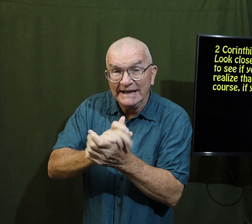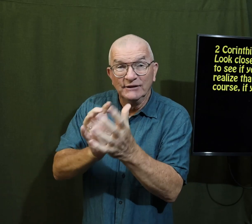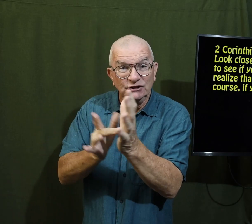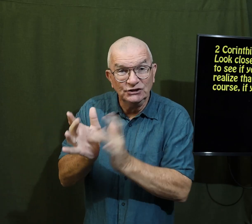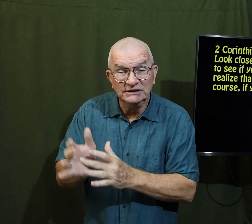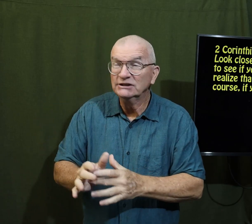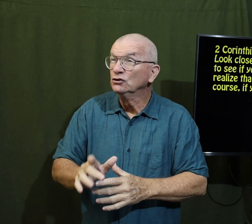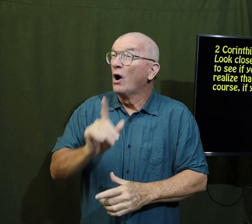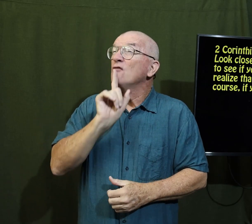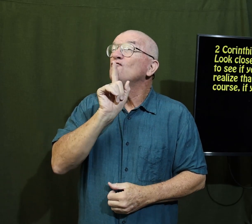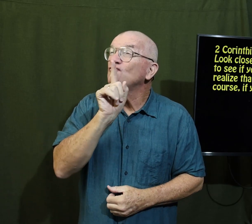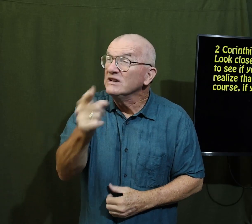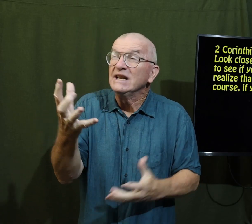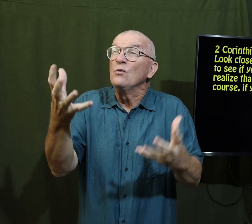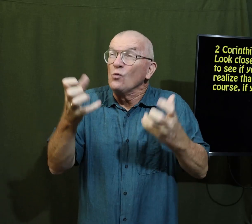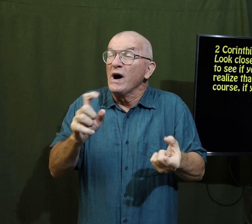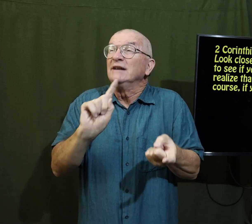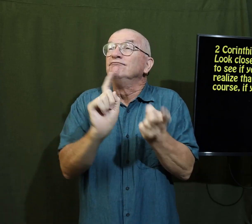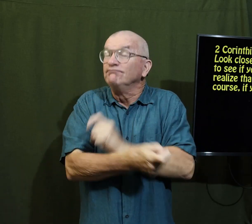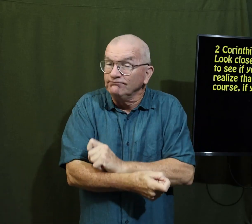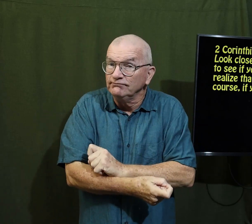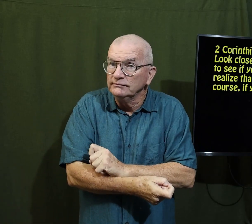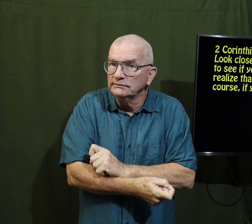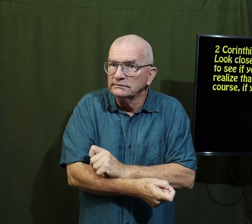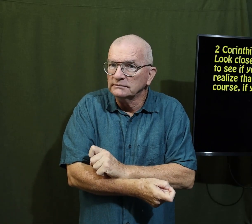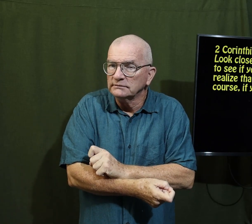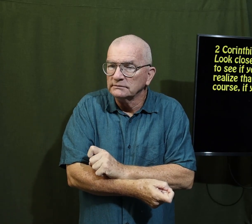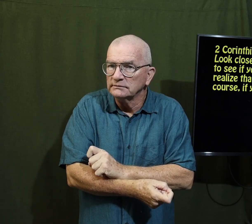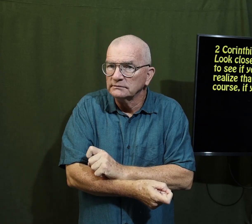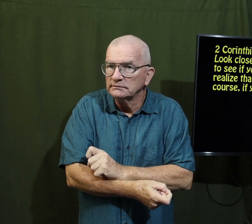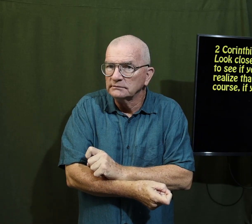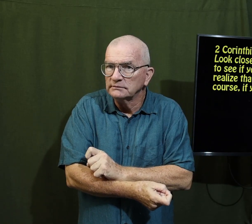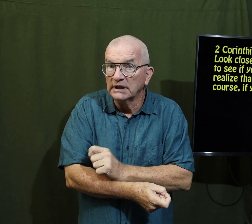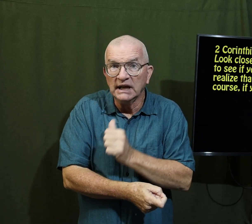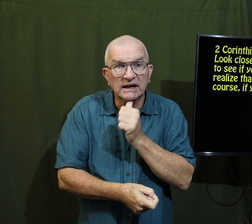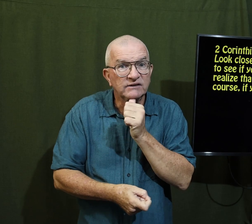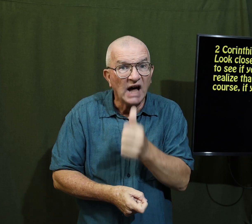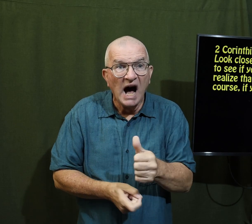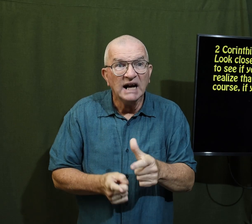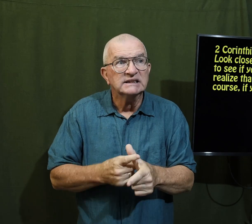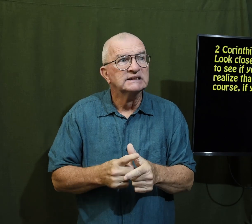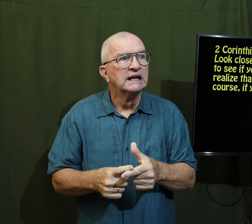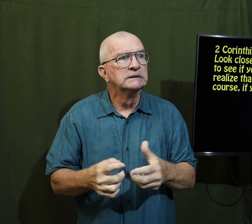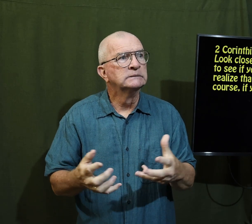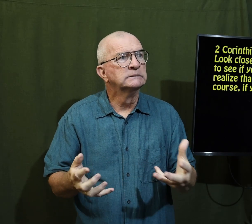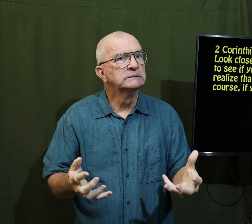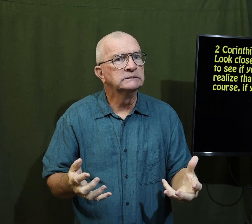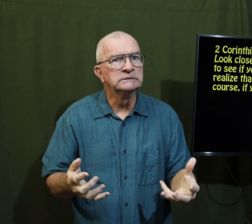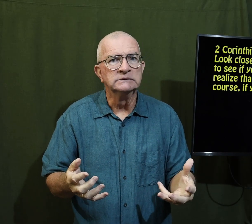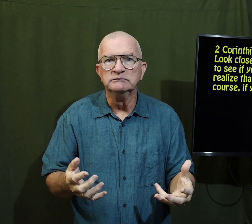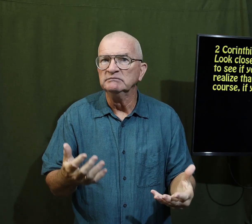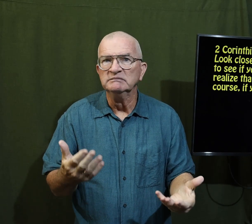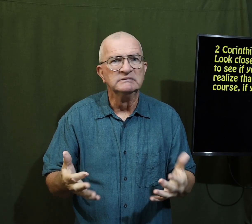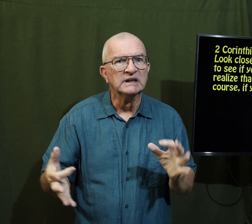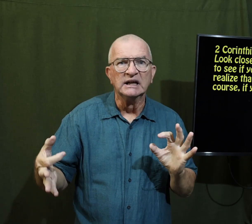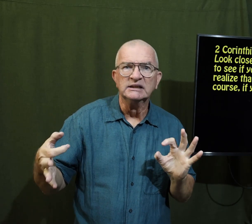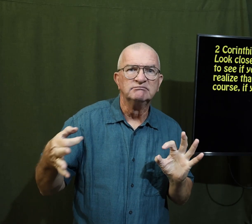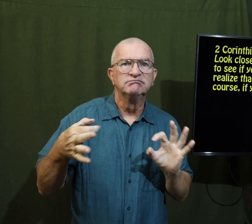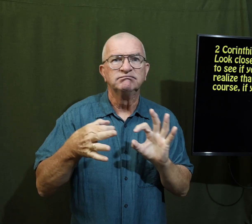believe in Jesus do I really want to change if not then maybe